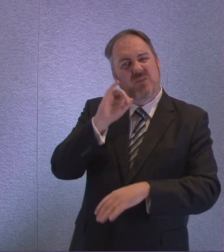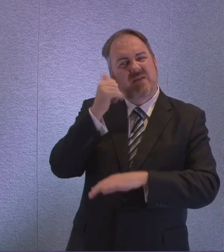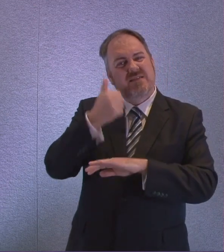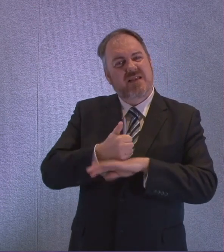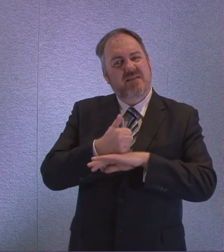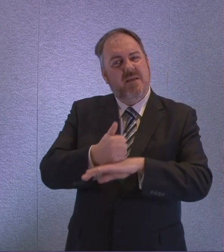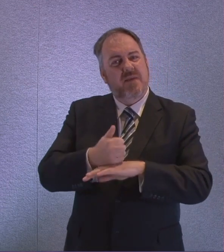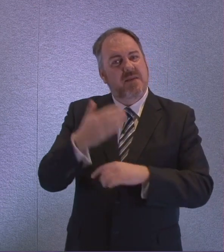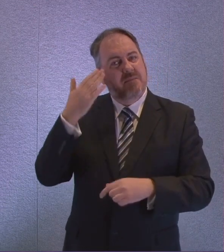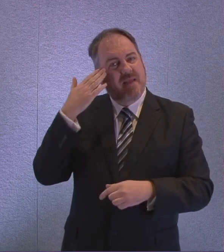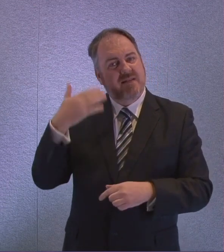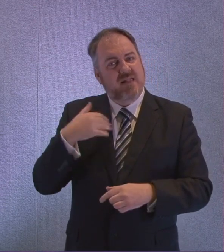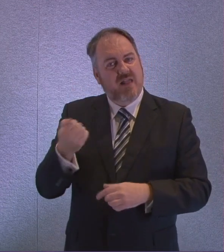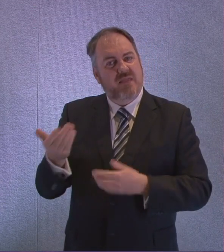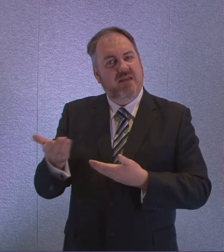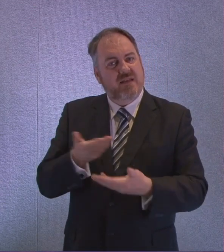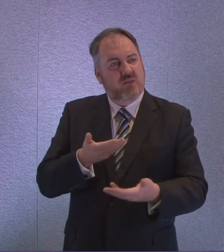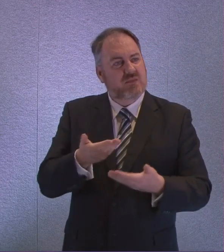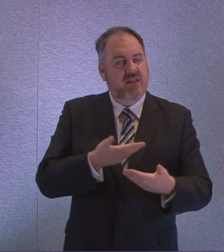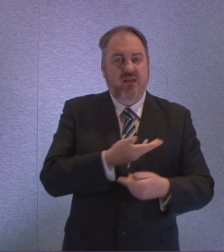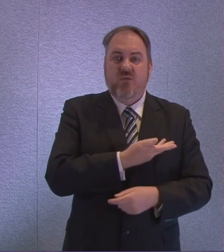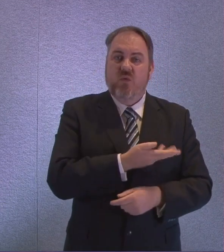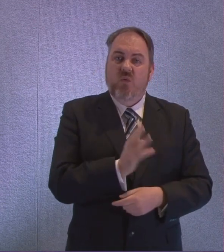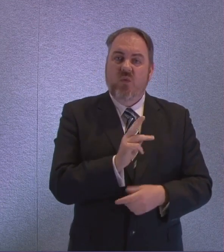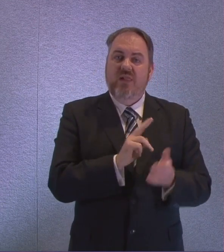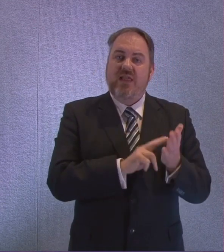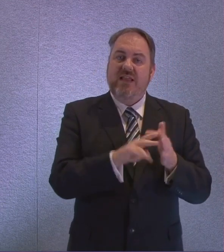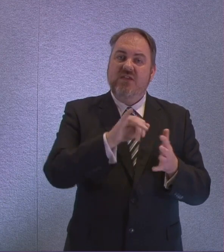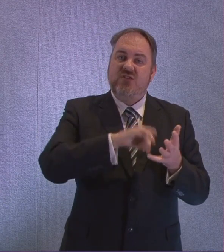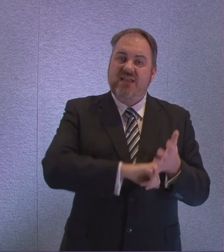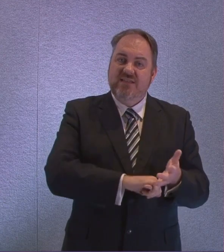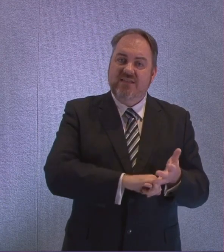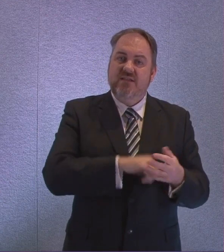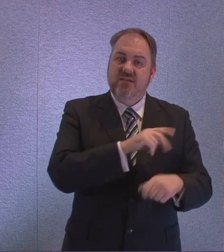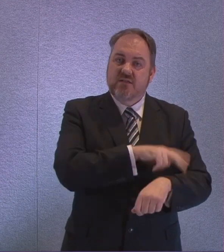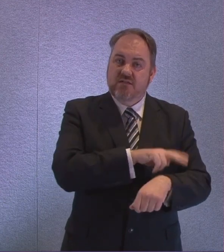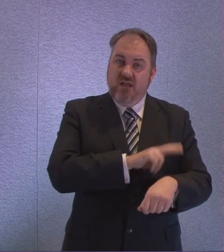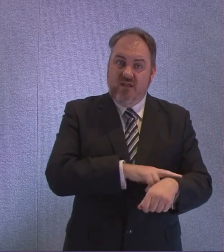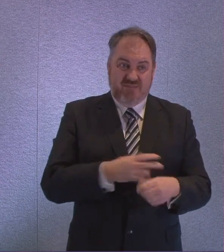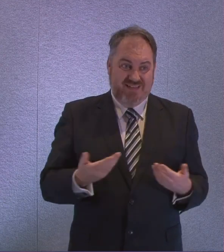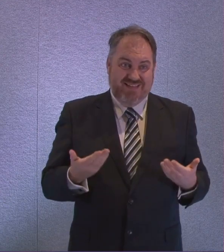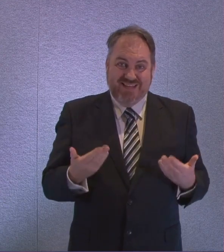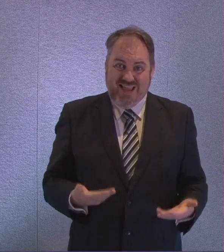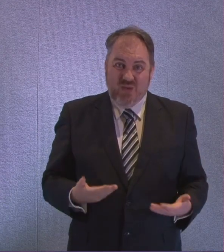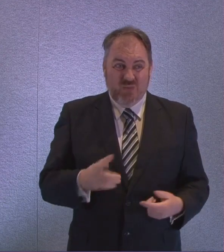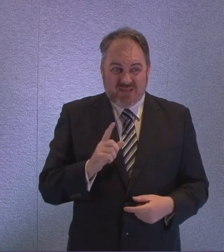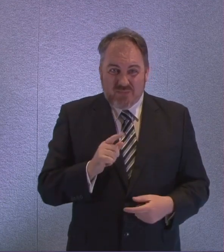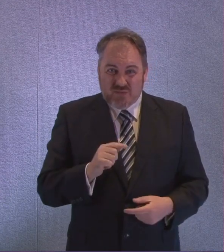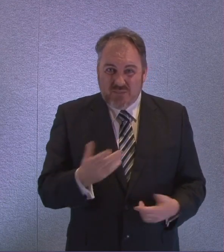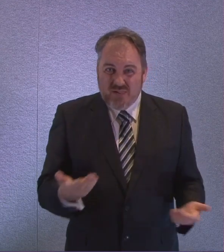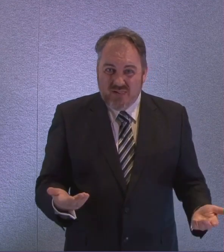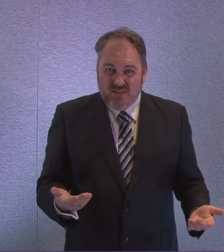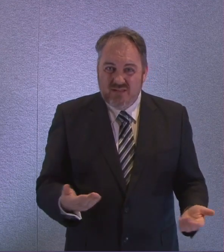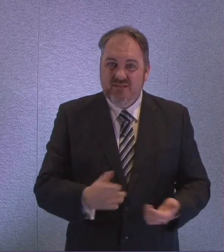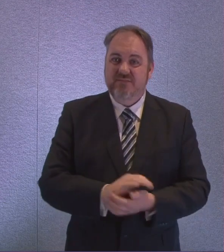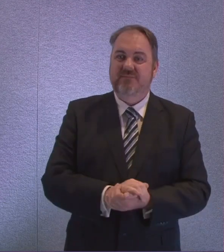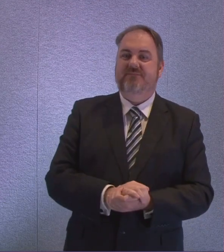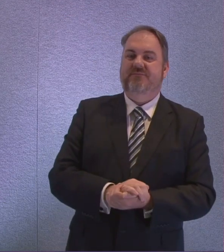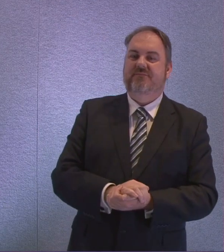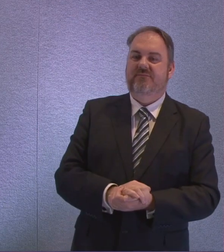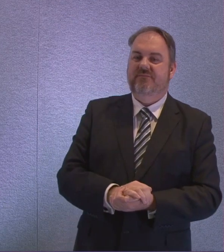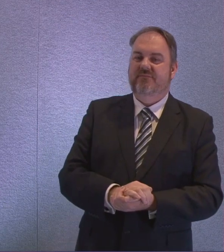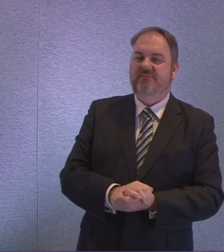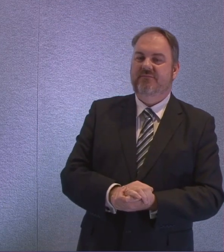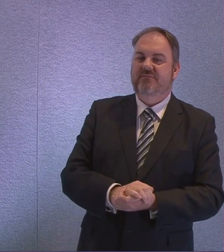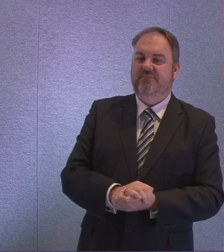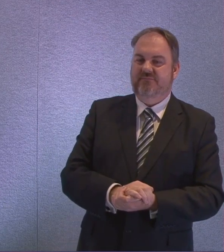mental health counselling for all NHS and social care staff right now is that possible first thing thank